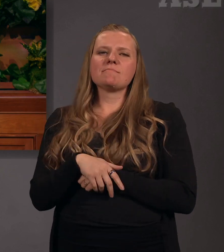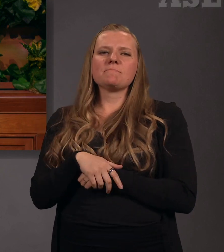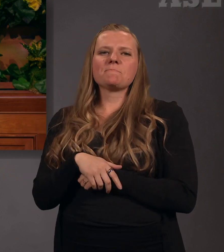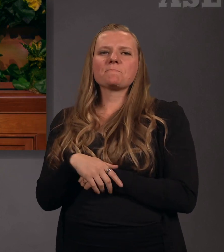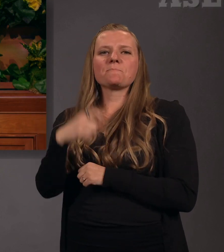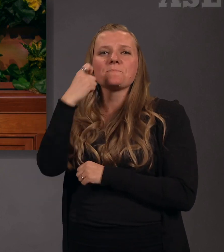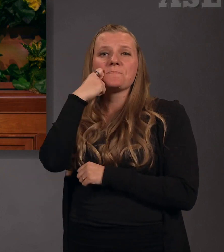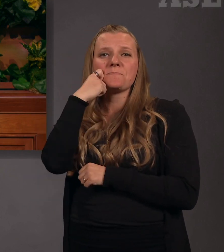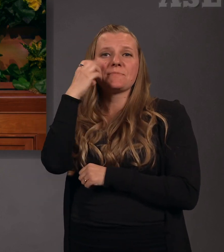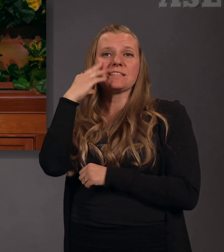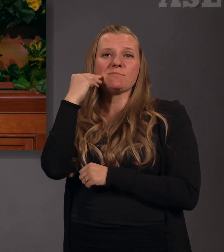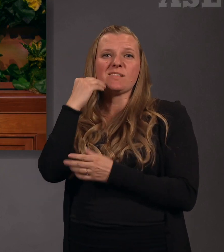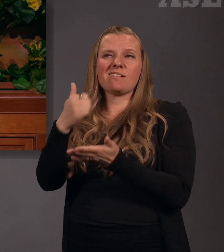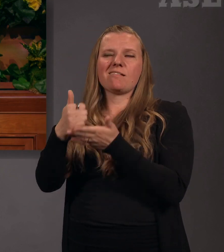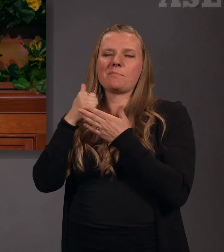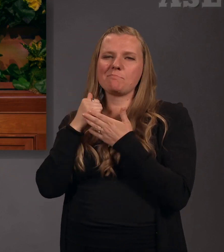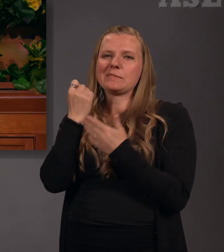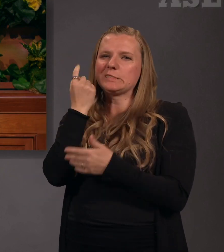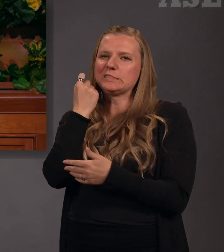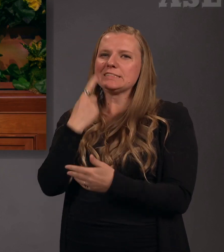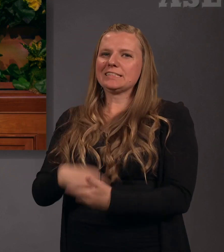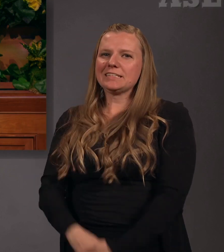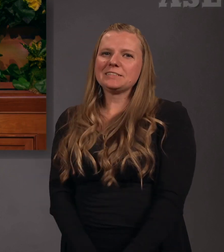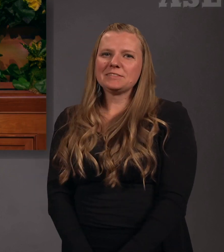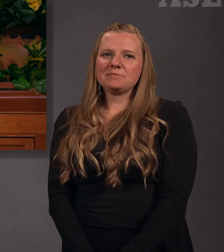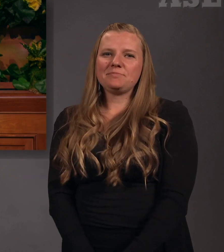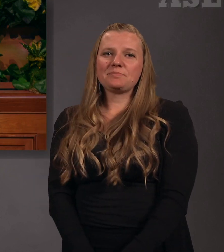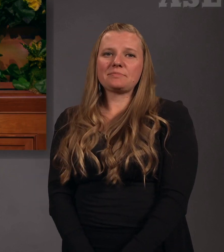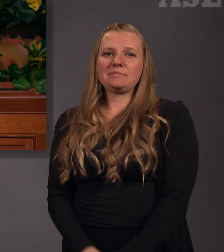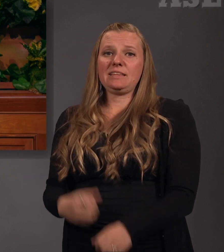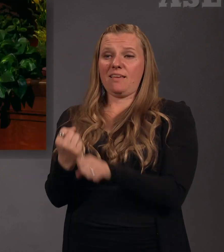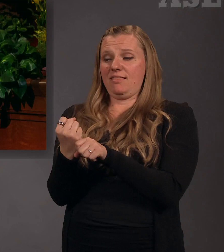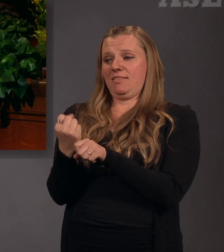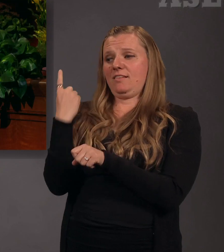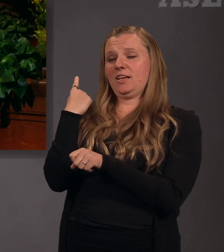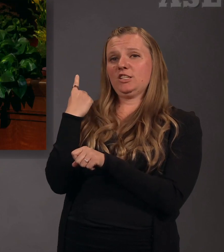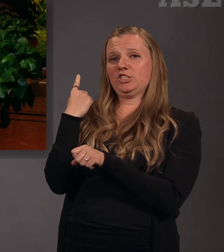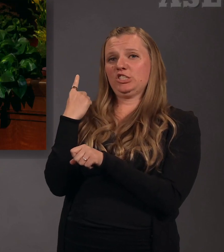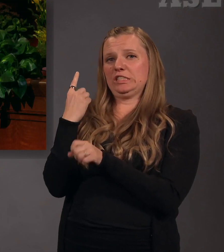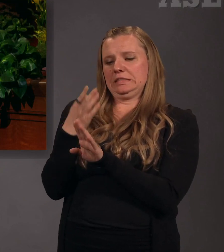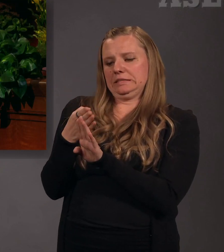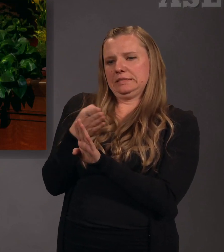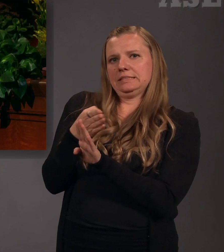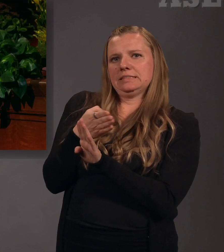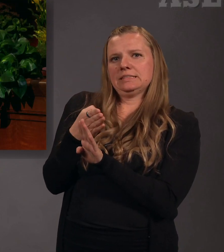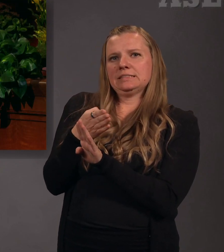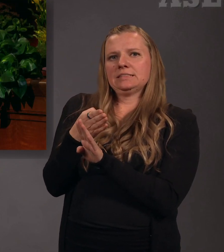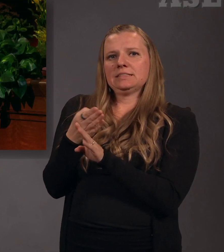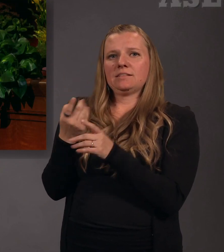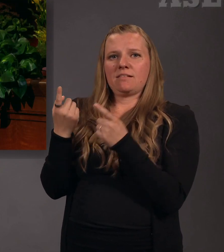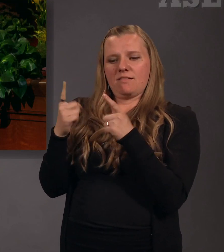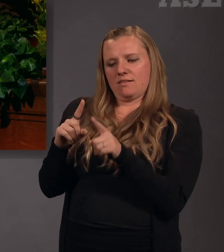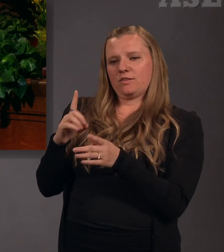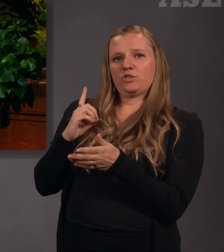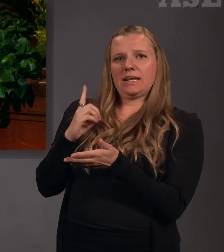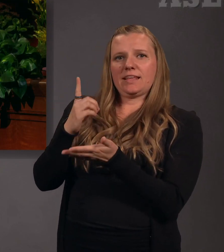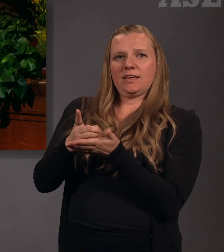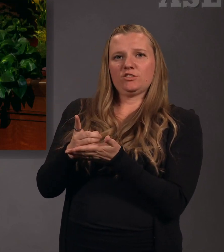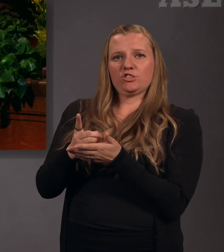This became evident to me through a recent experience. Last year, just prior to the rededication of the Tokyo,